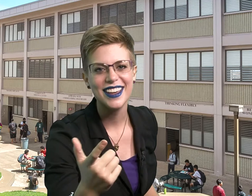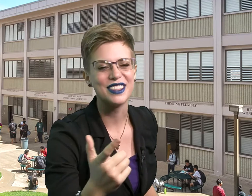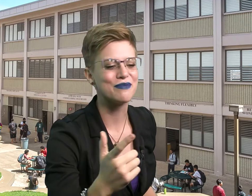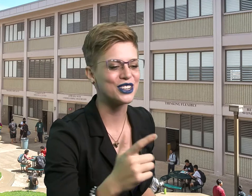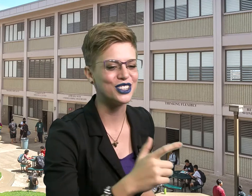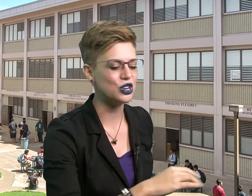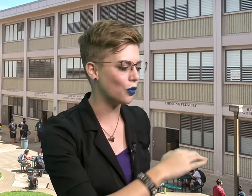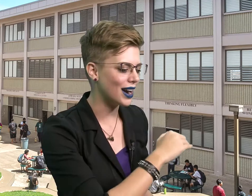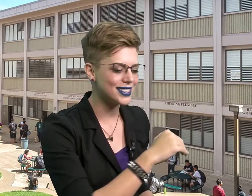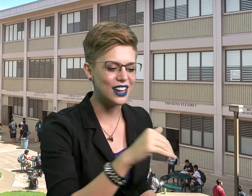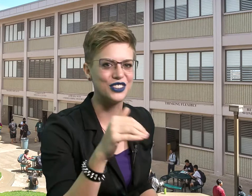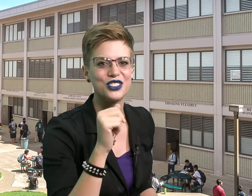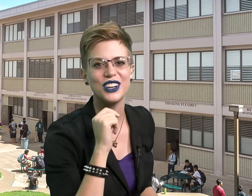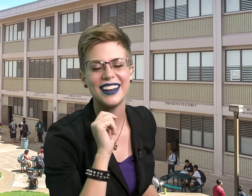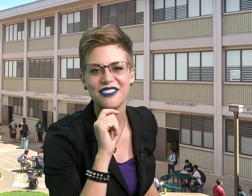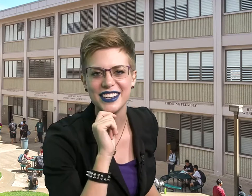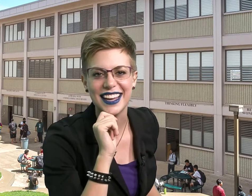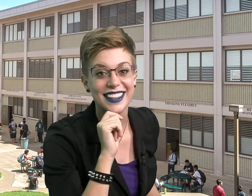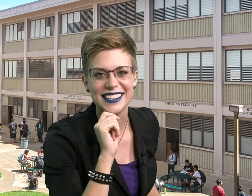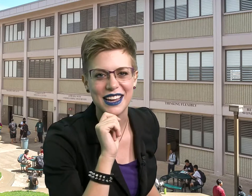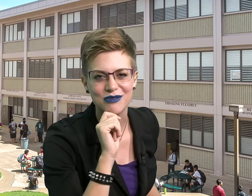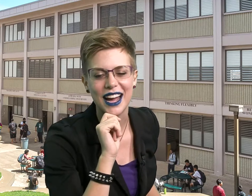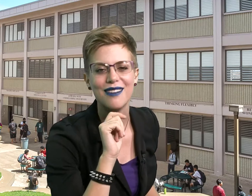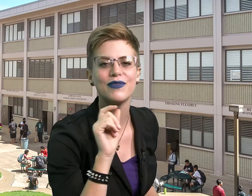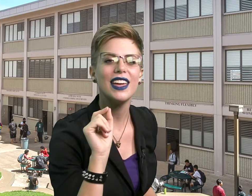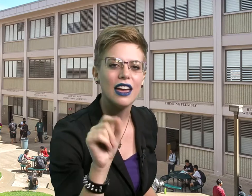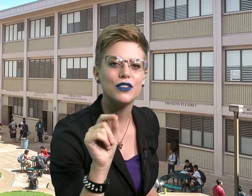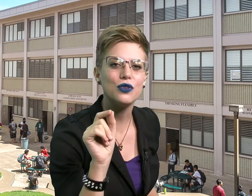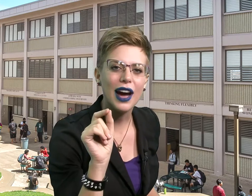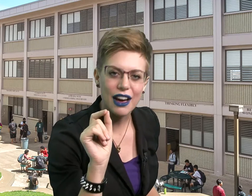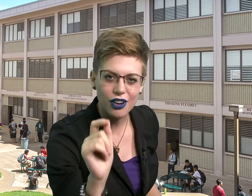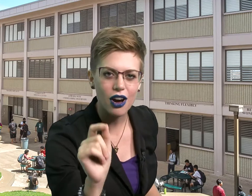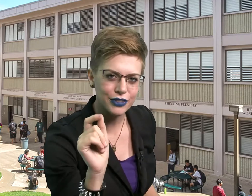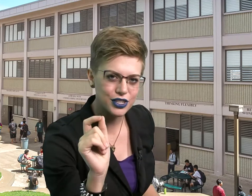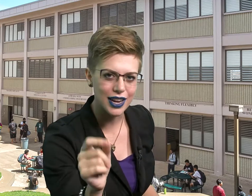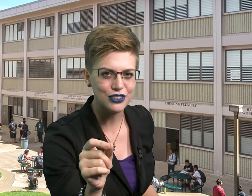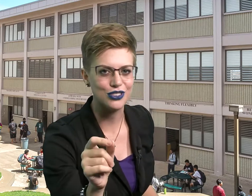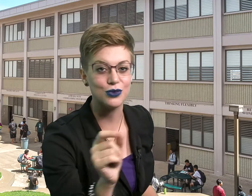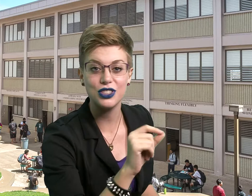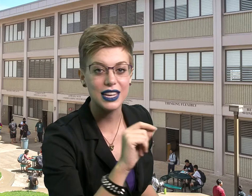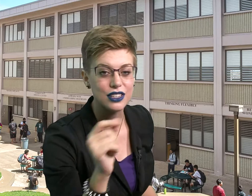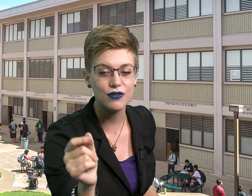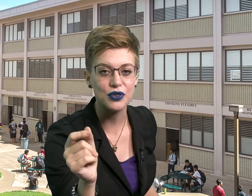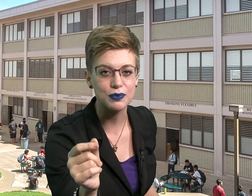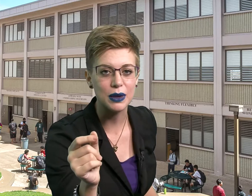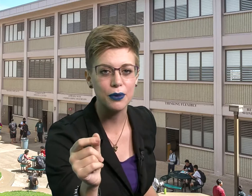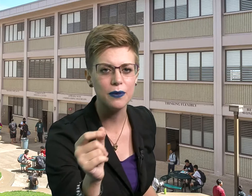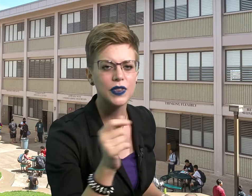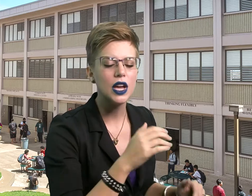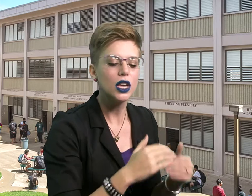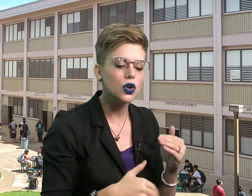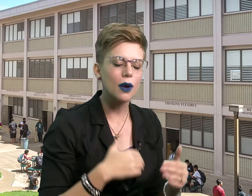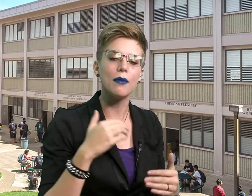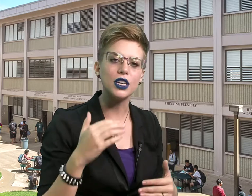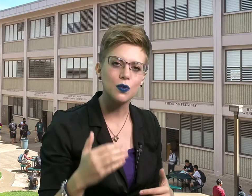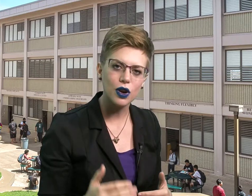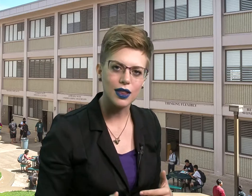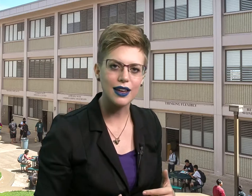the person who walks down the street every day at the same time, if you have conversations with each of those people, you are much more likely